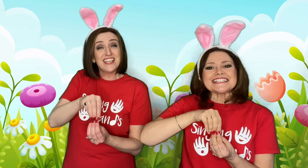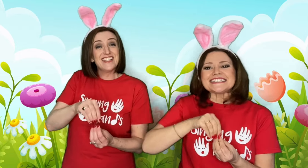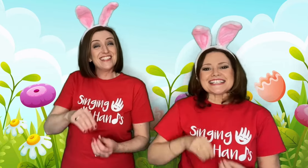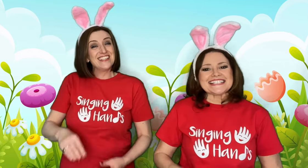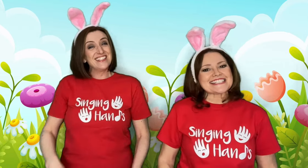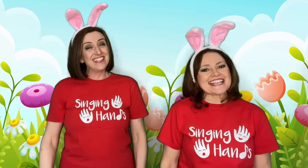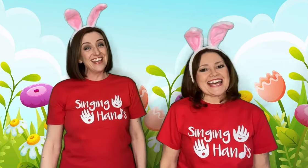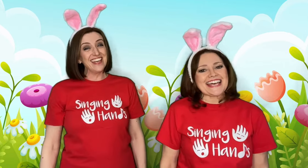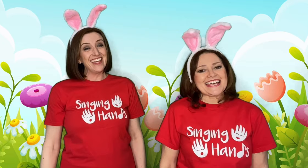instead.